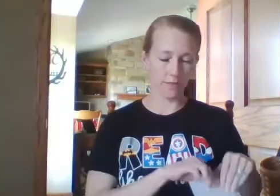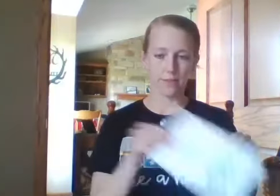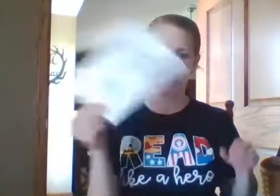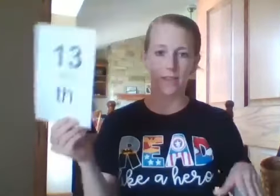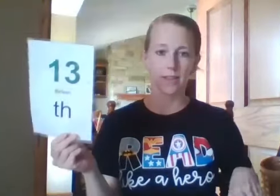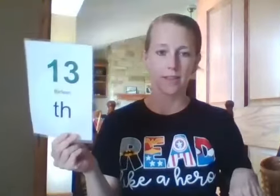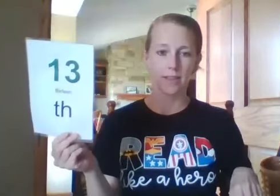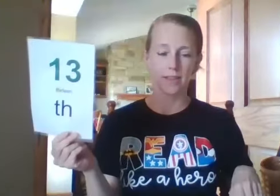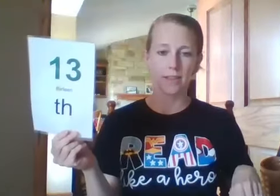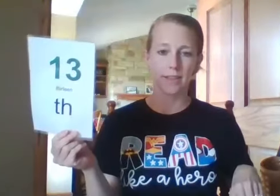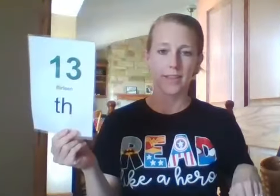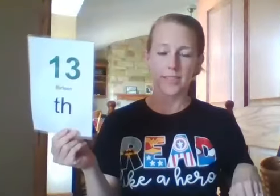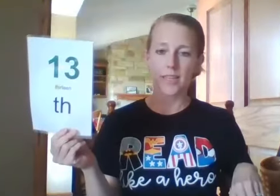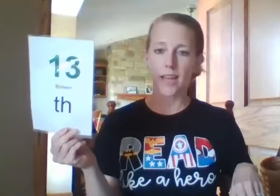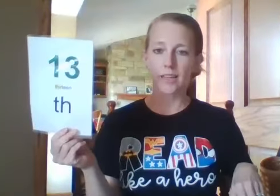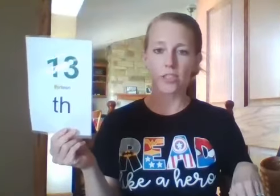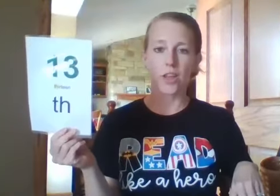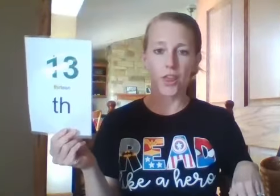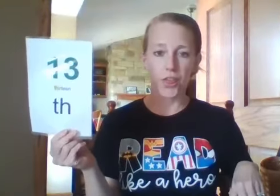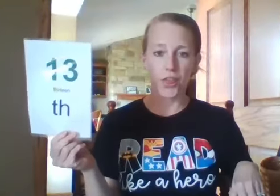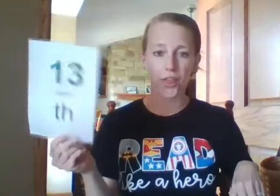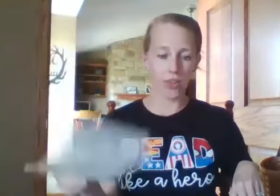T-H, F-F,